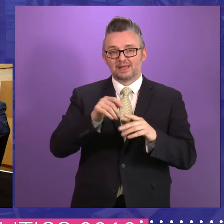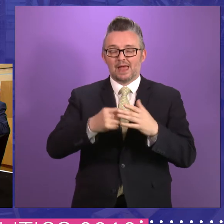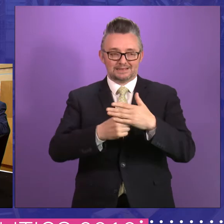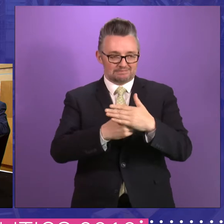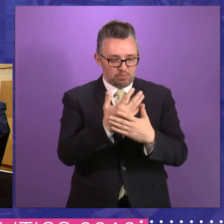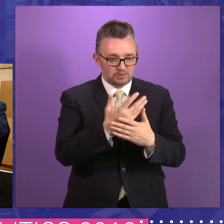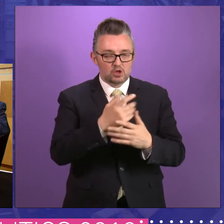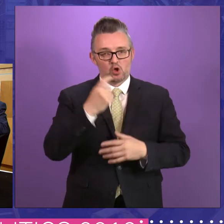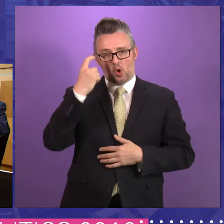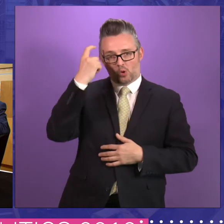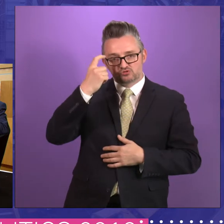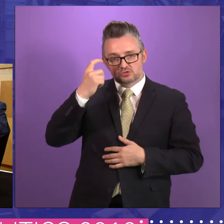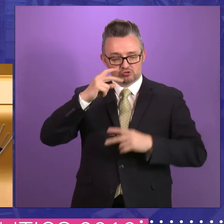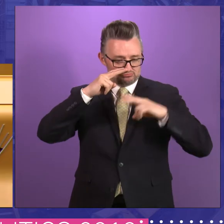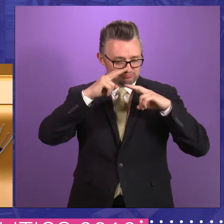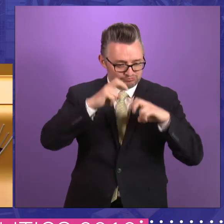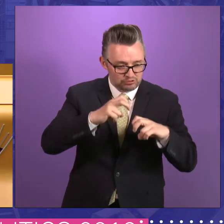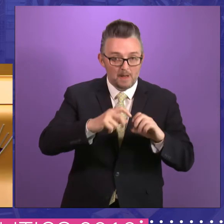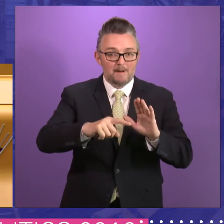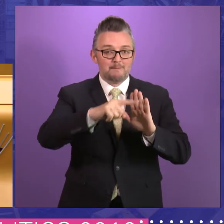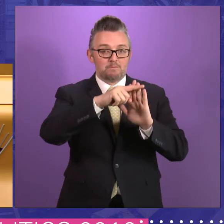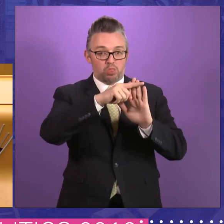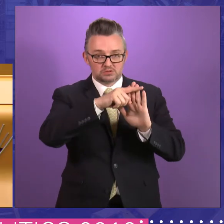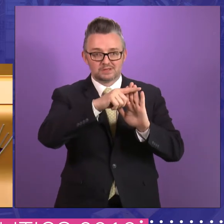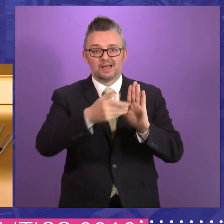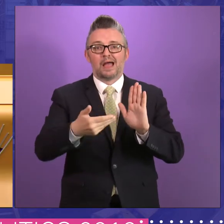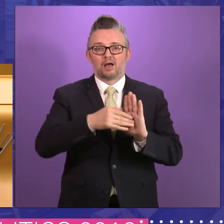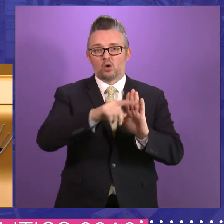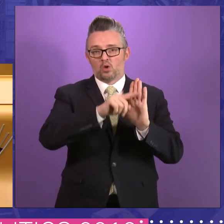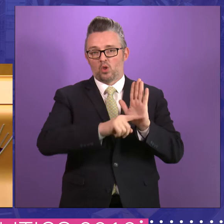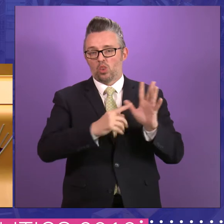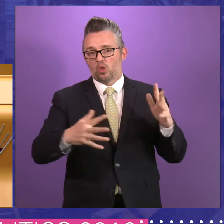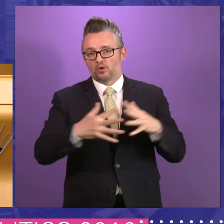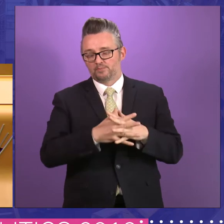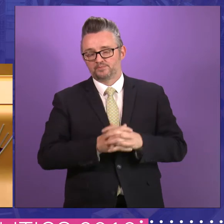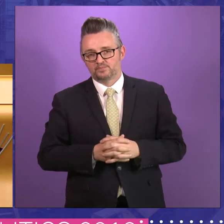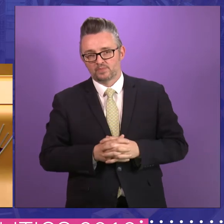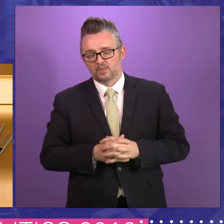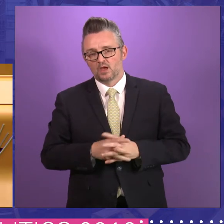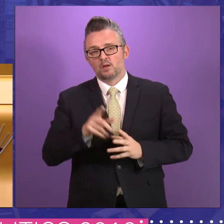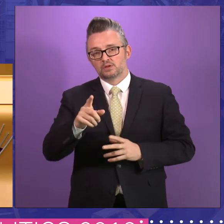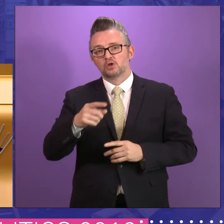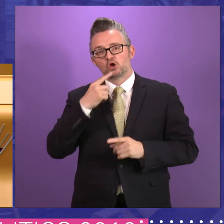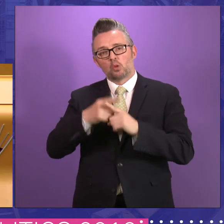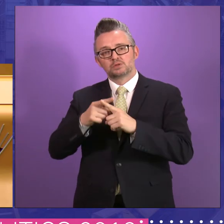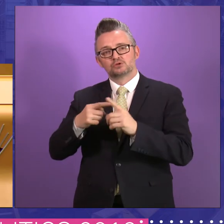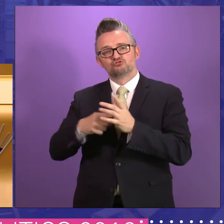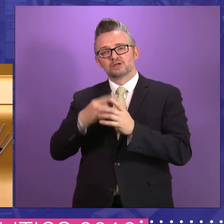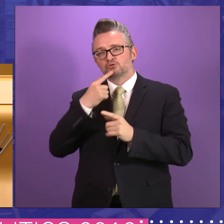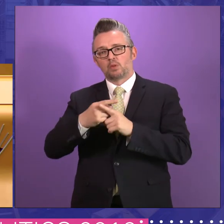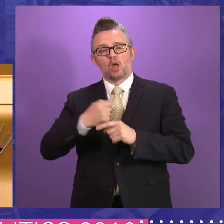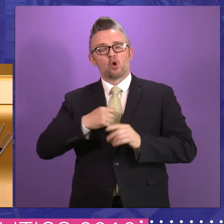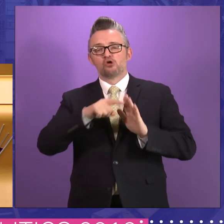development consideration and scrutiny of policy and legislation. And I think Trisha made the point about our rules were hypothetical.